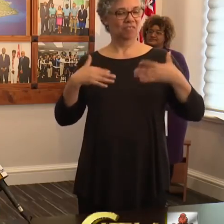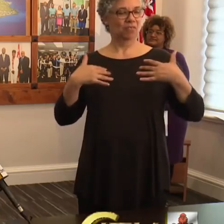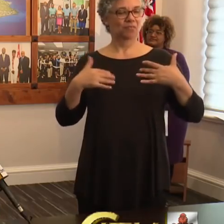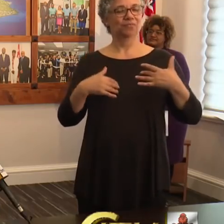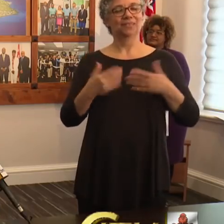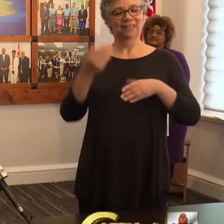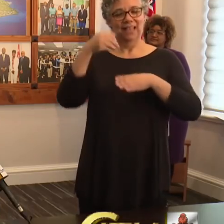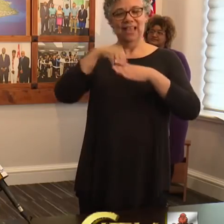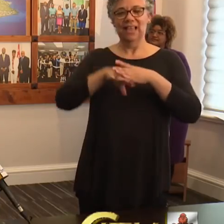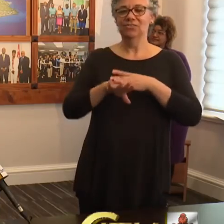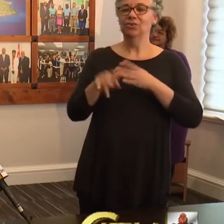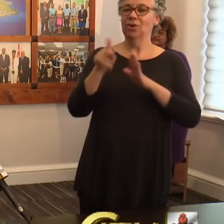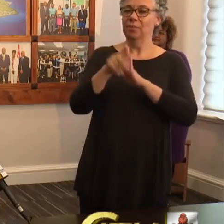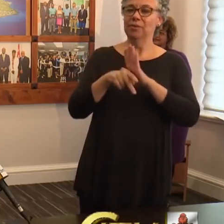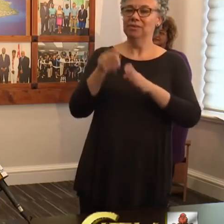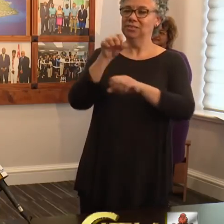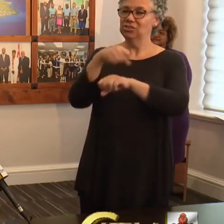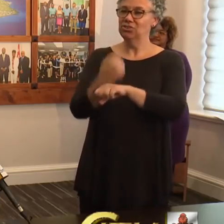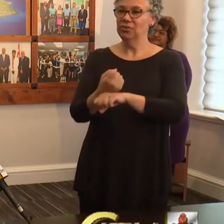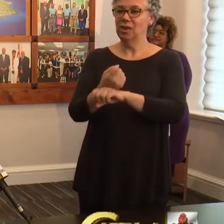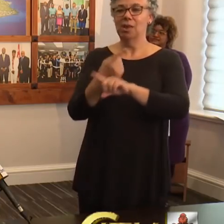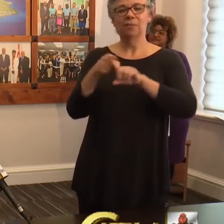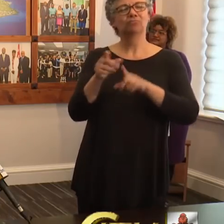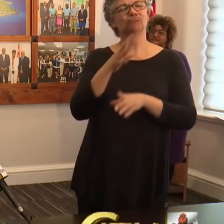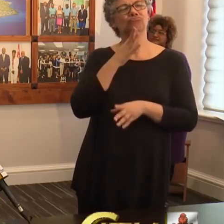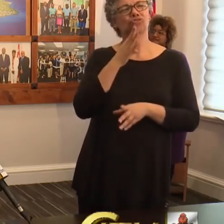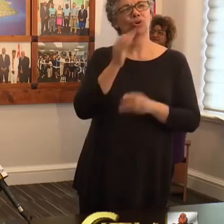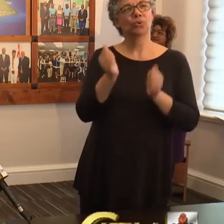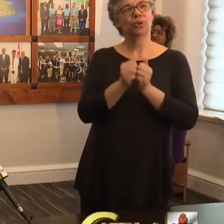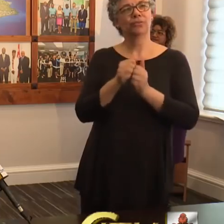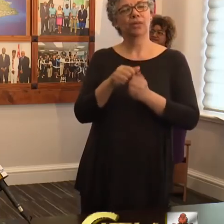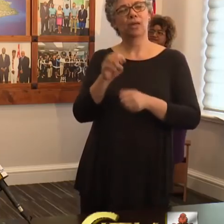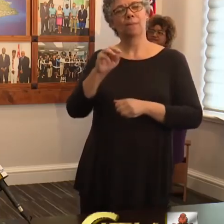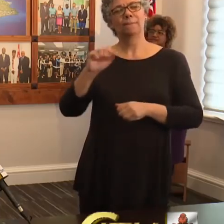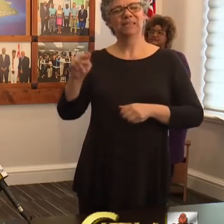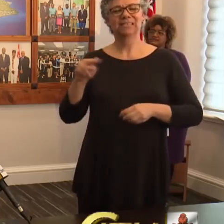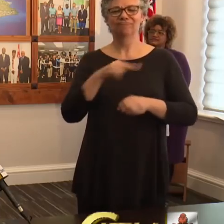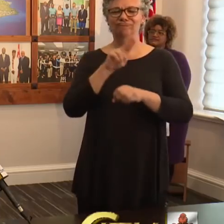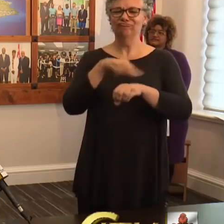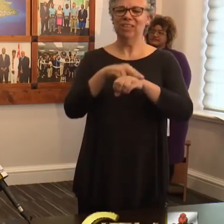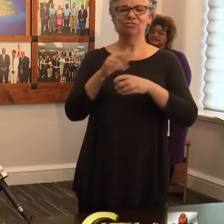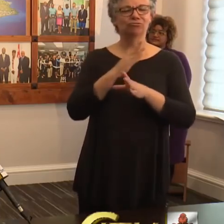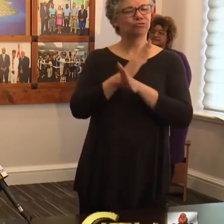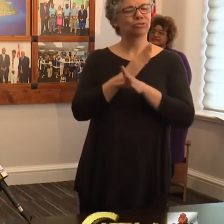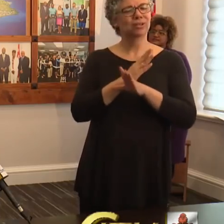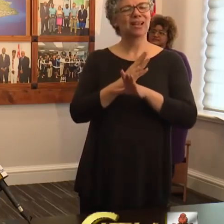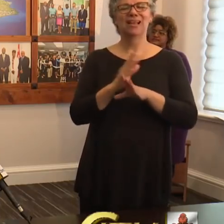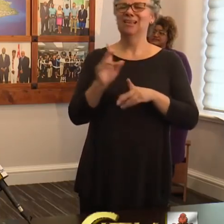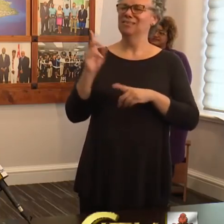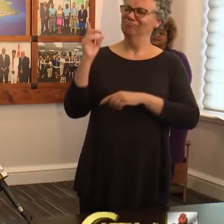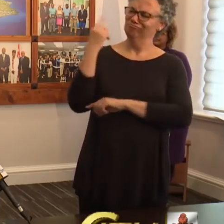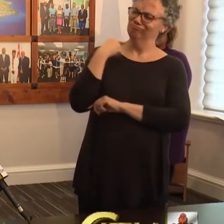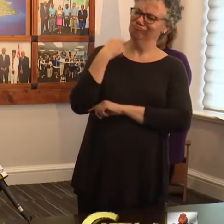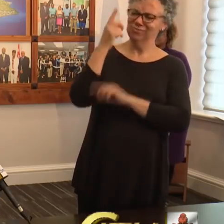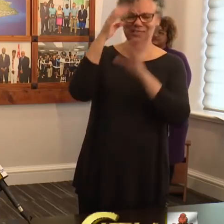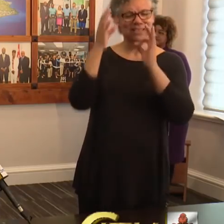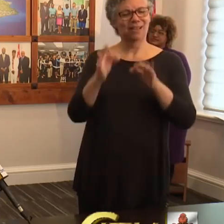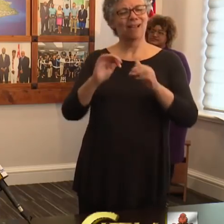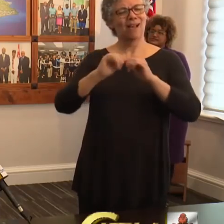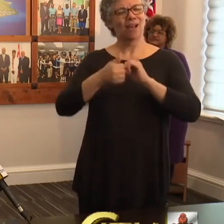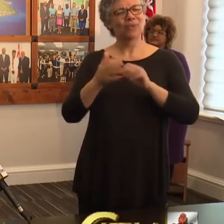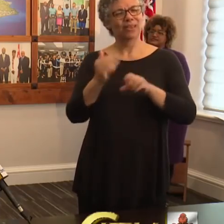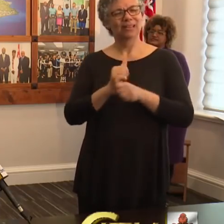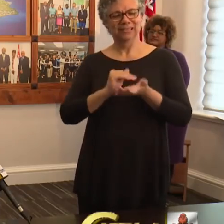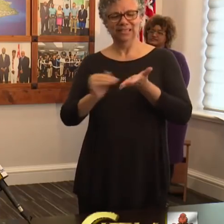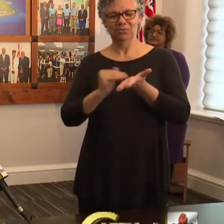of sheltering in place but I'll be speaking to the Minister of National Security to figure out how we can make sure that we can get an exemption so that persons